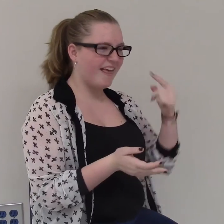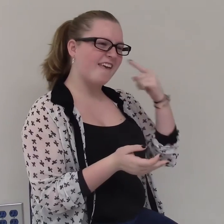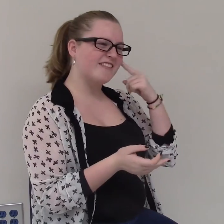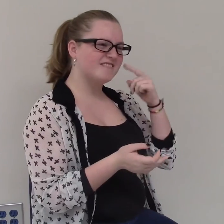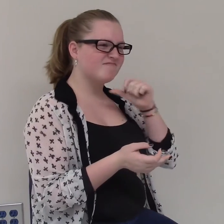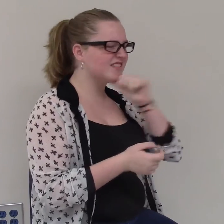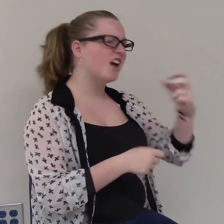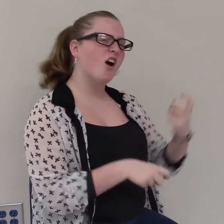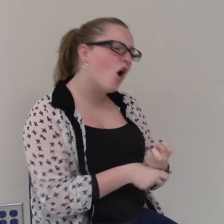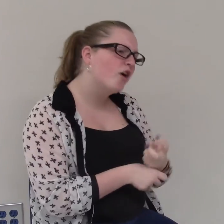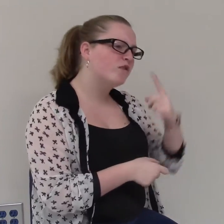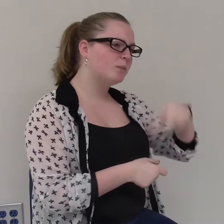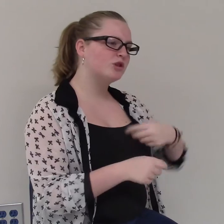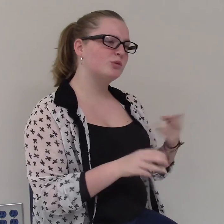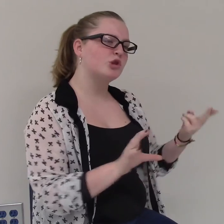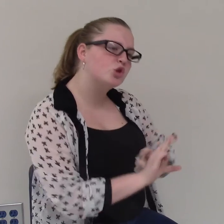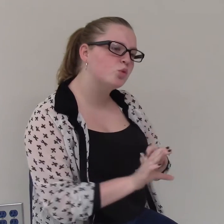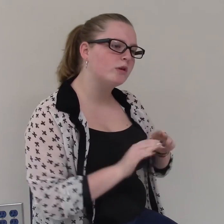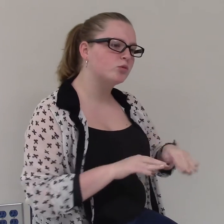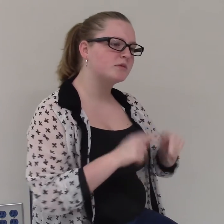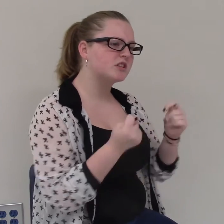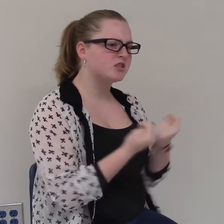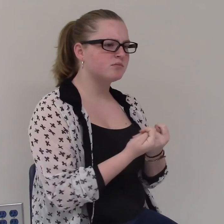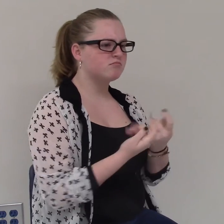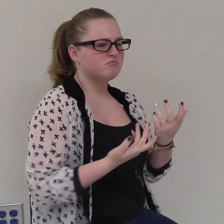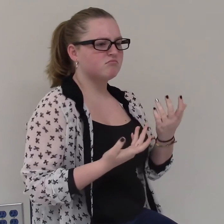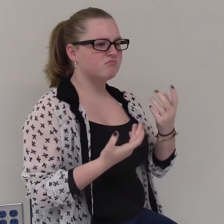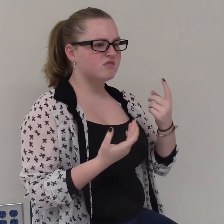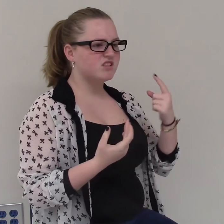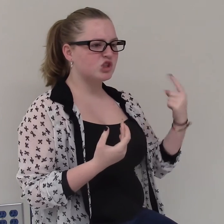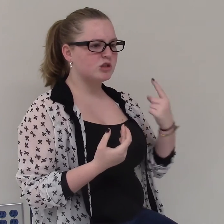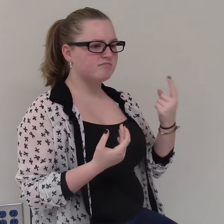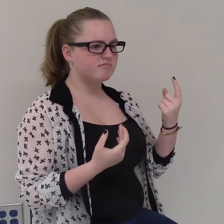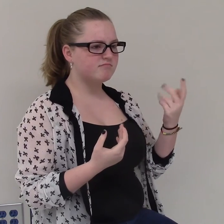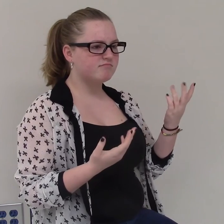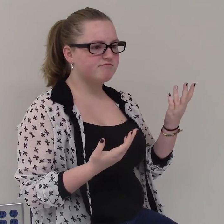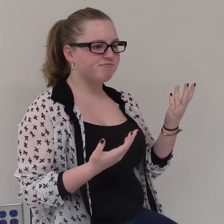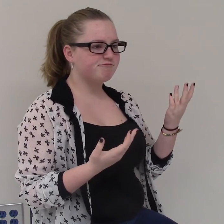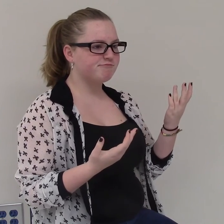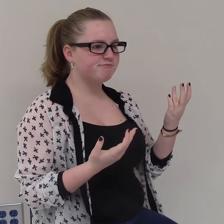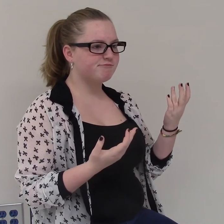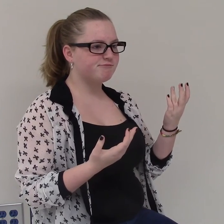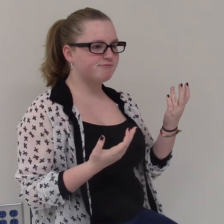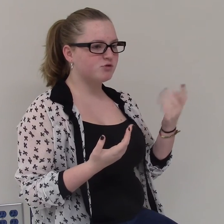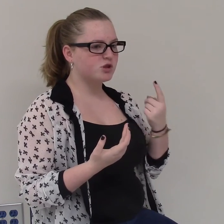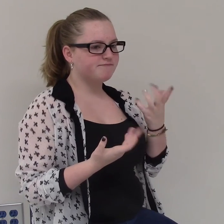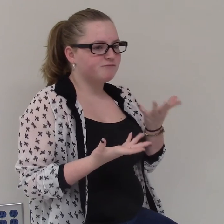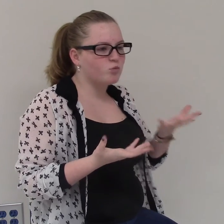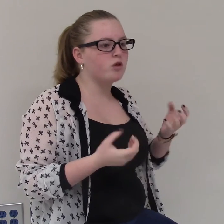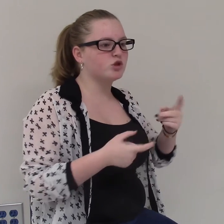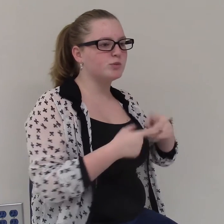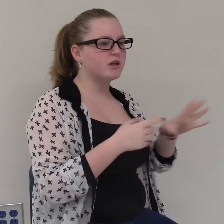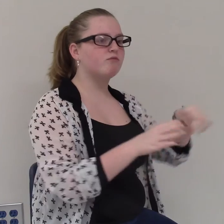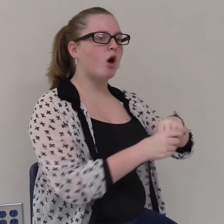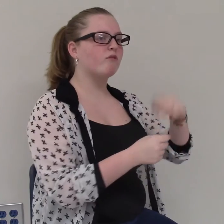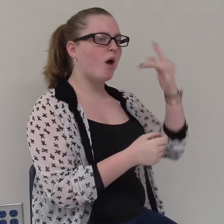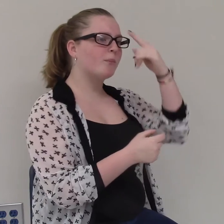I think it wouldn't be hard for me to join sports, or join the swim team. It's just wanting to get involved, because I wasn't really into sports.